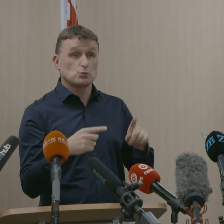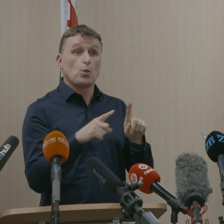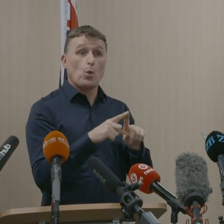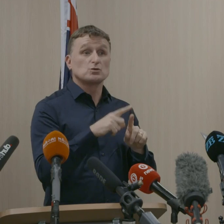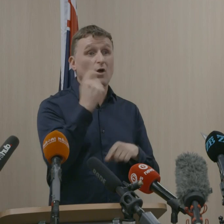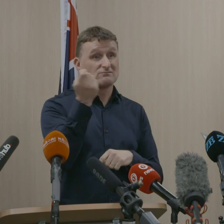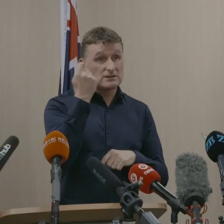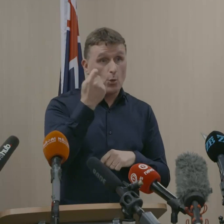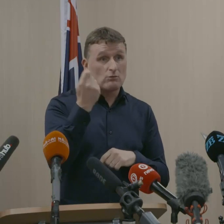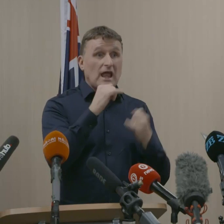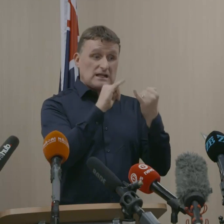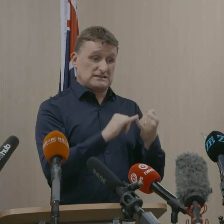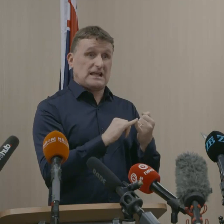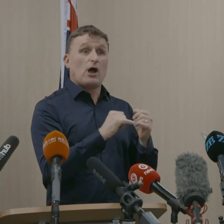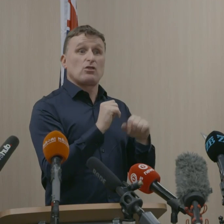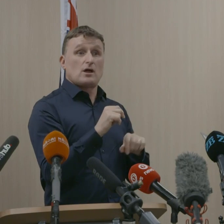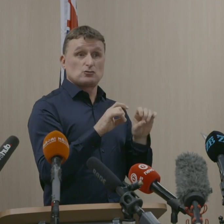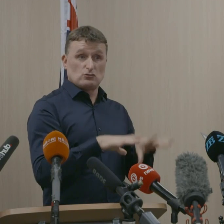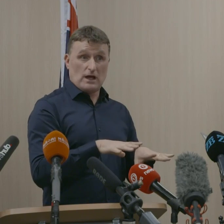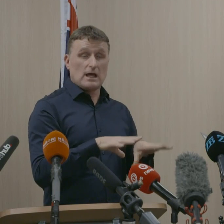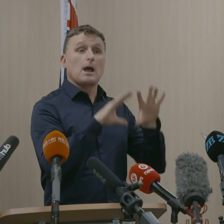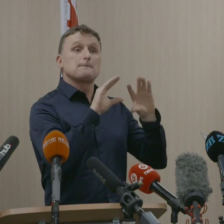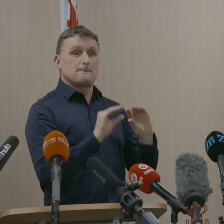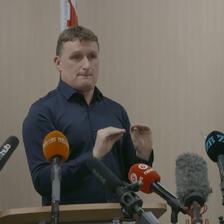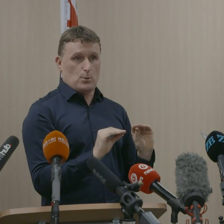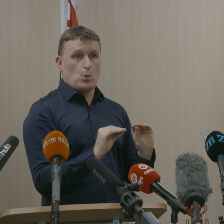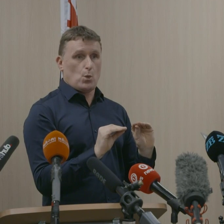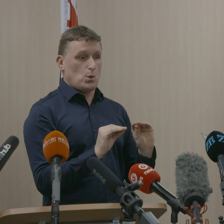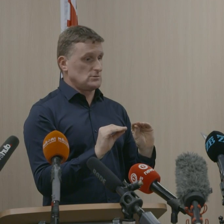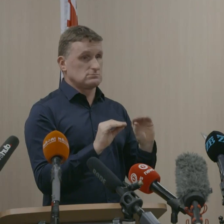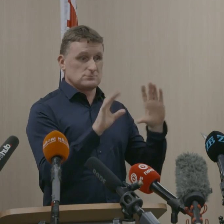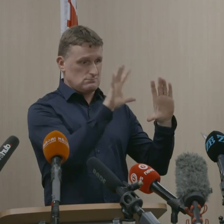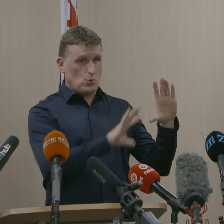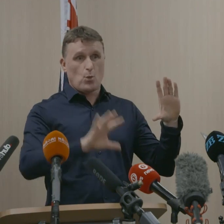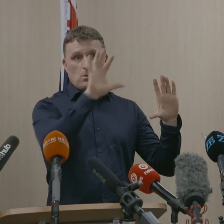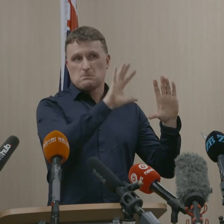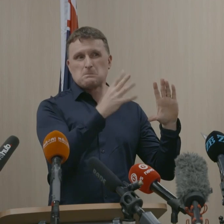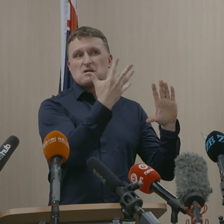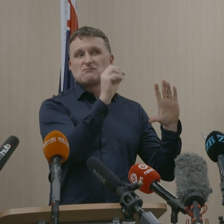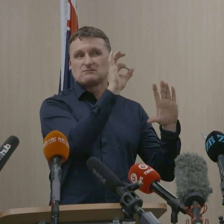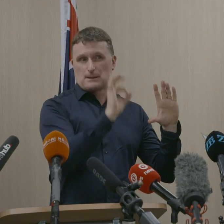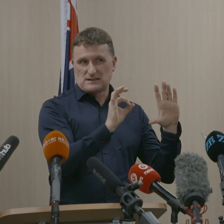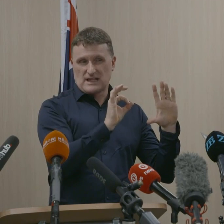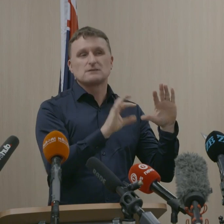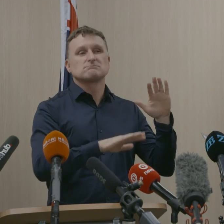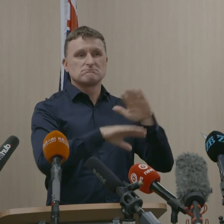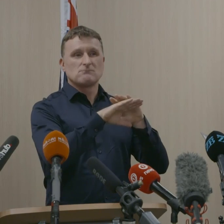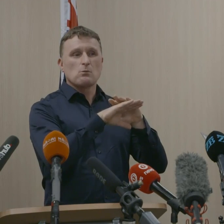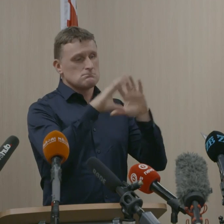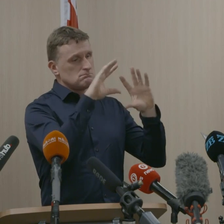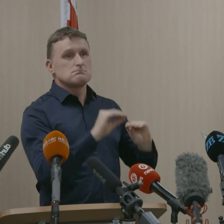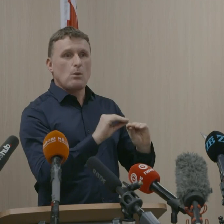and South Australia, which means pauses now cover approximately half of Australia's entire population.